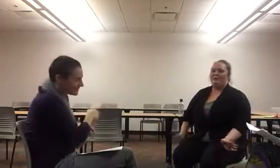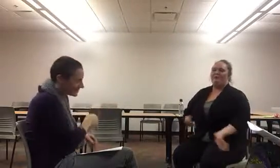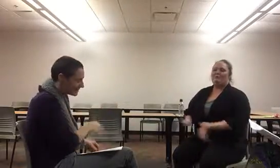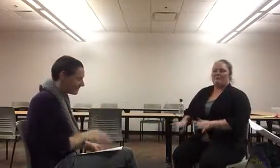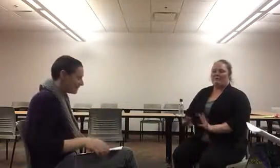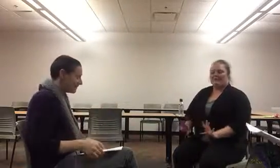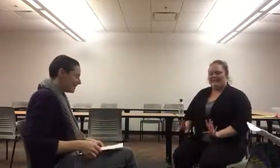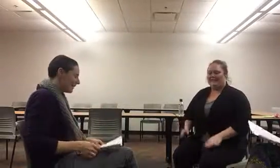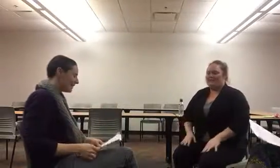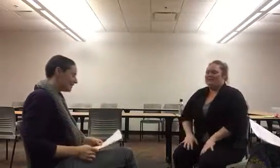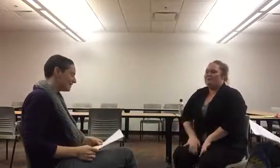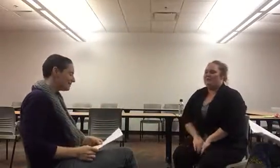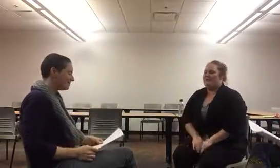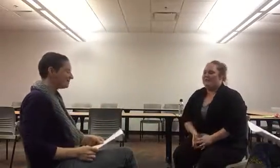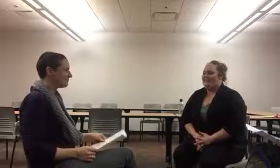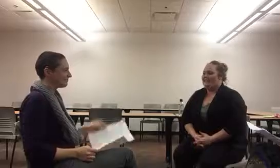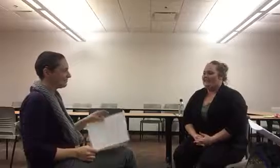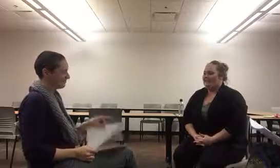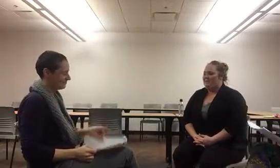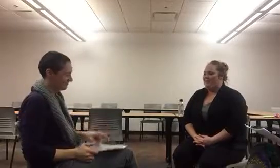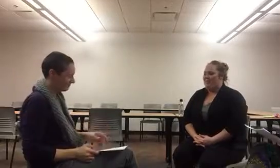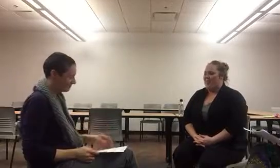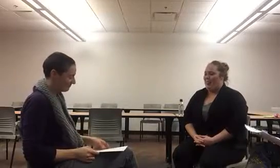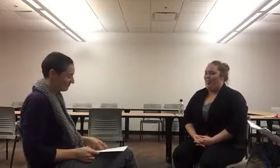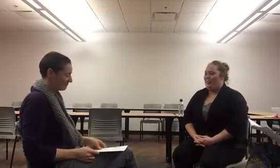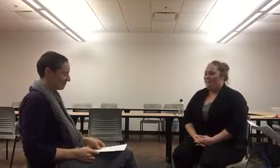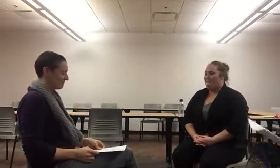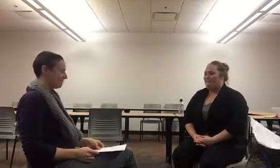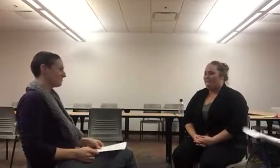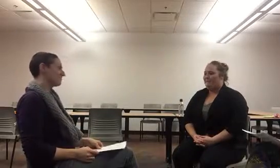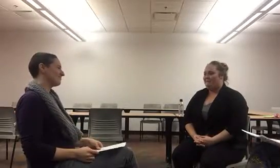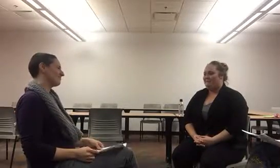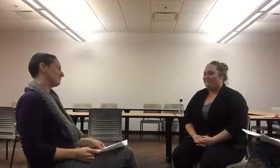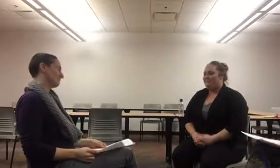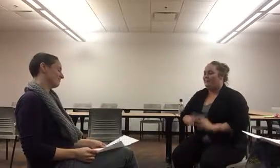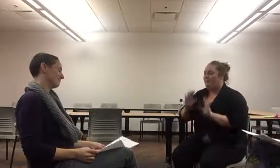Anyway... We'll move us... We'll move past that. Great. Well, tell me about your family.